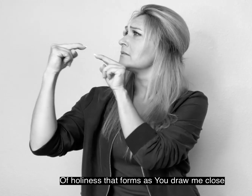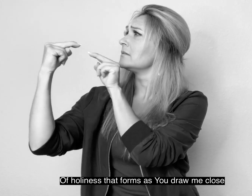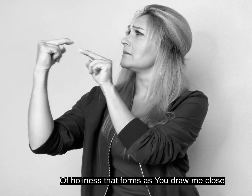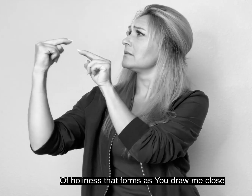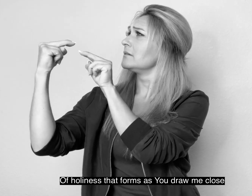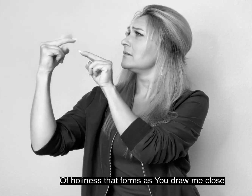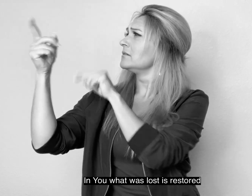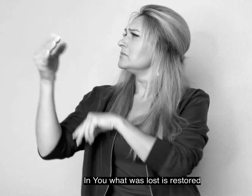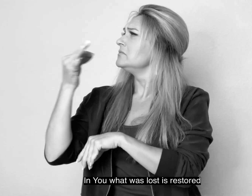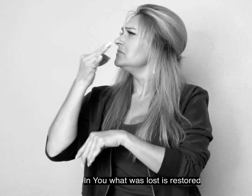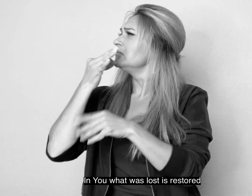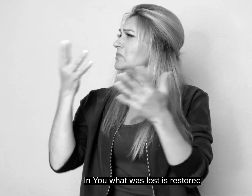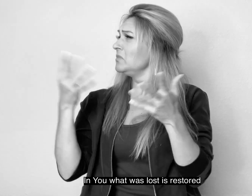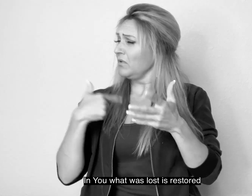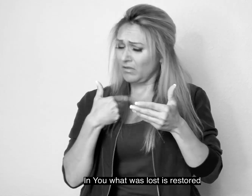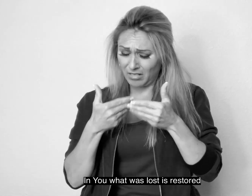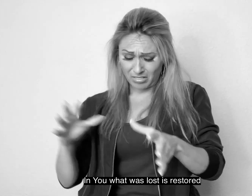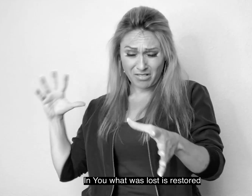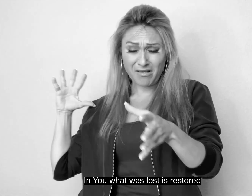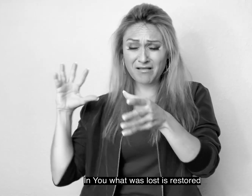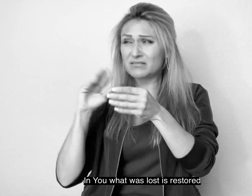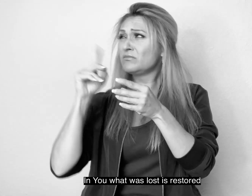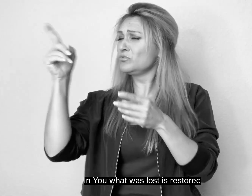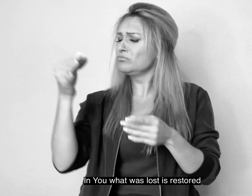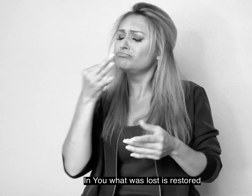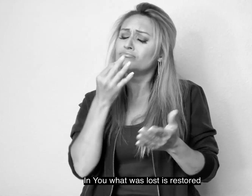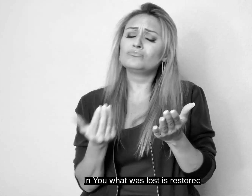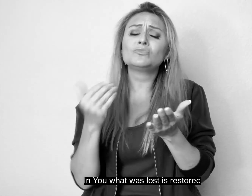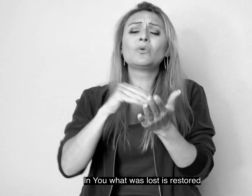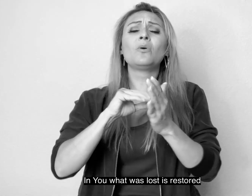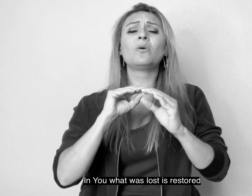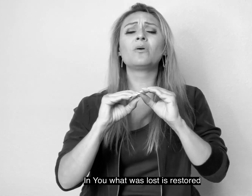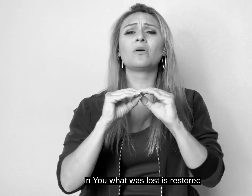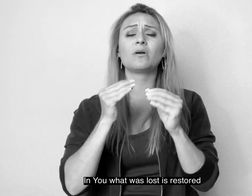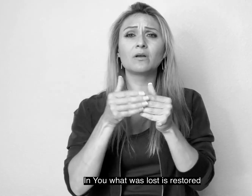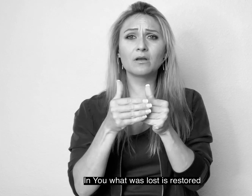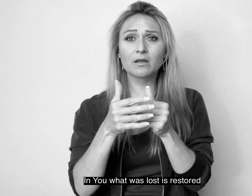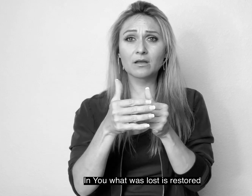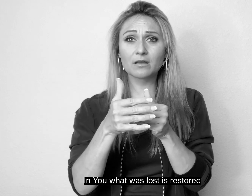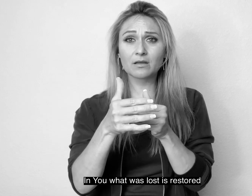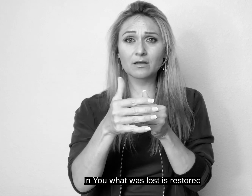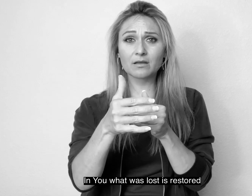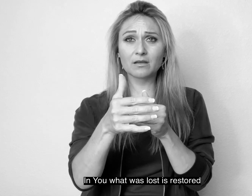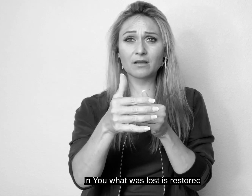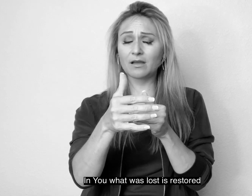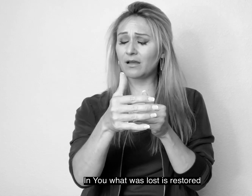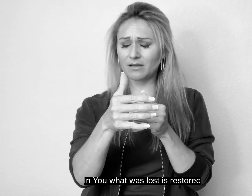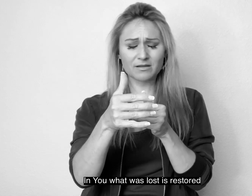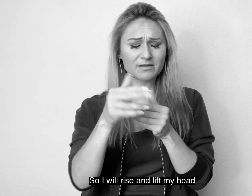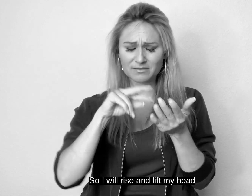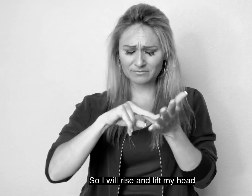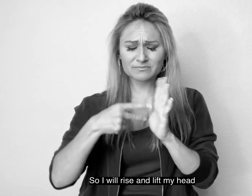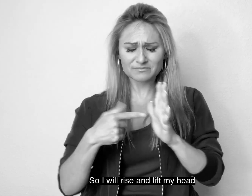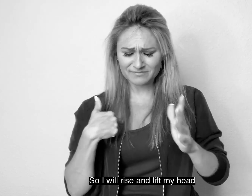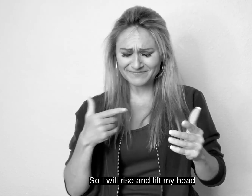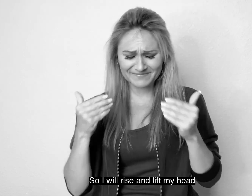In You I was lost and restored So I will